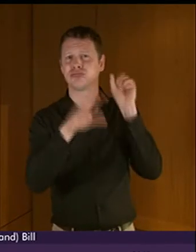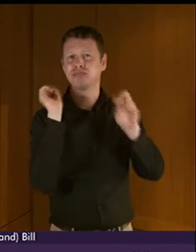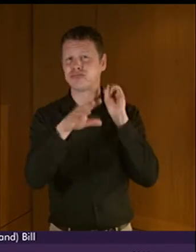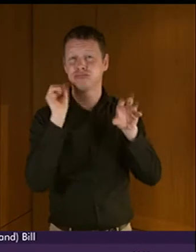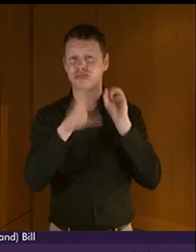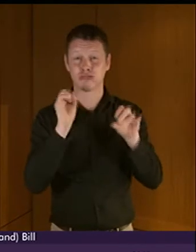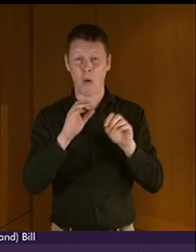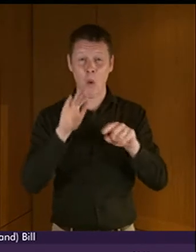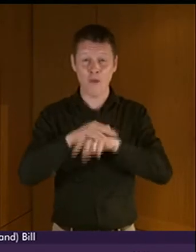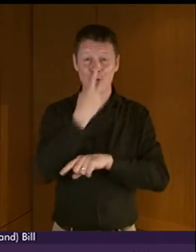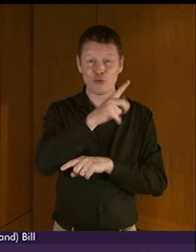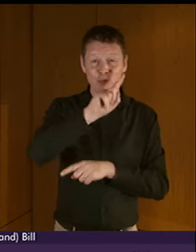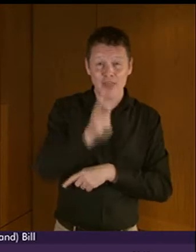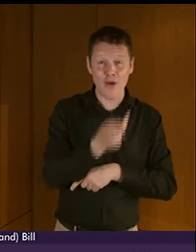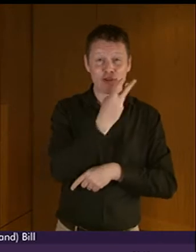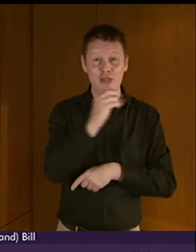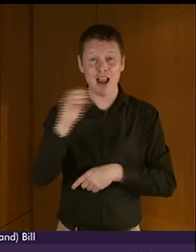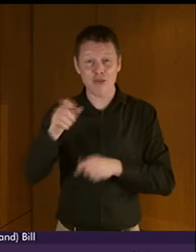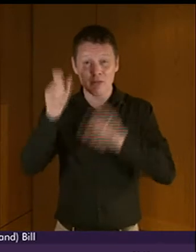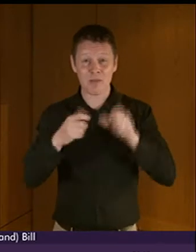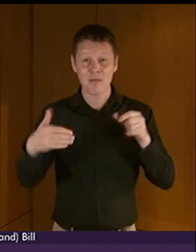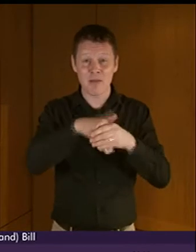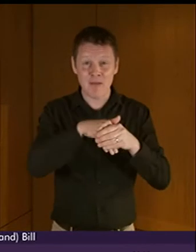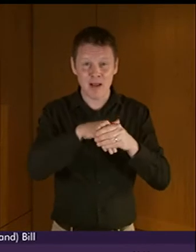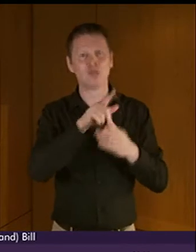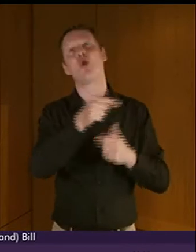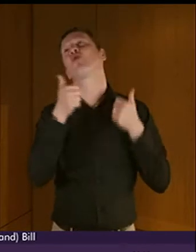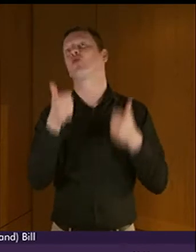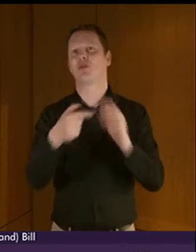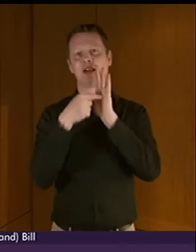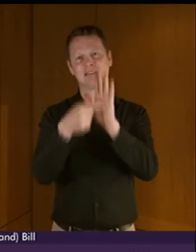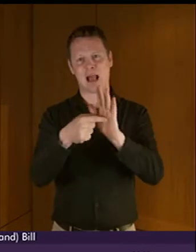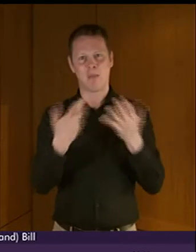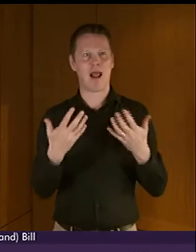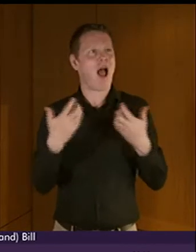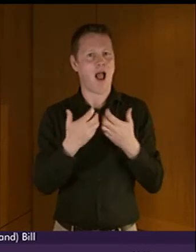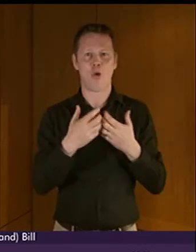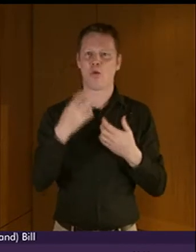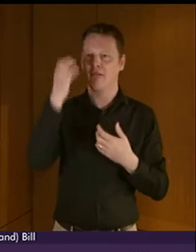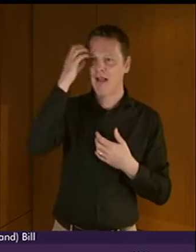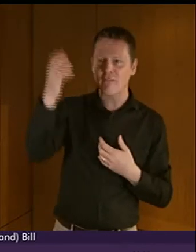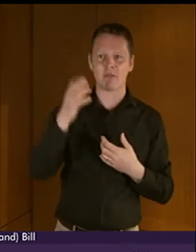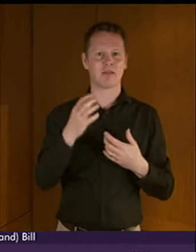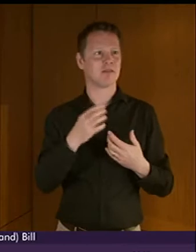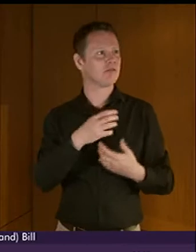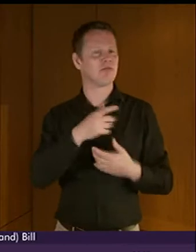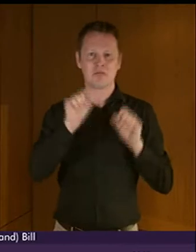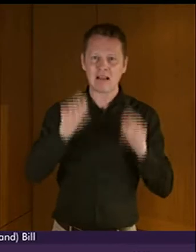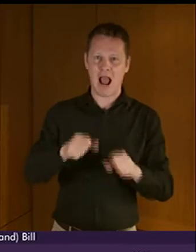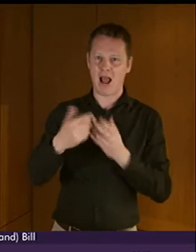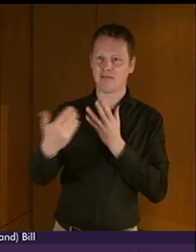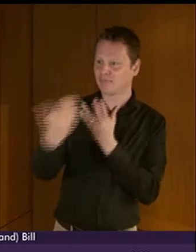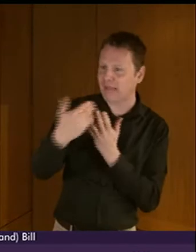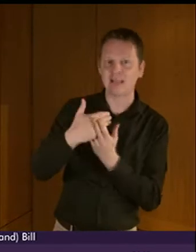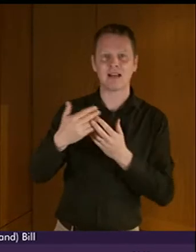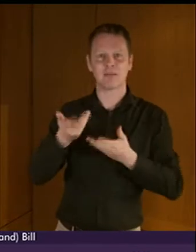group has attracted over 2,300 members and been shown to be a good example of how public bodies can be inclusive and accessible for deaf